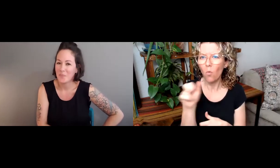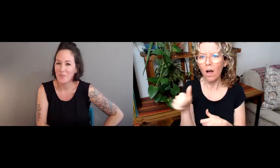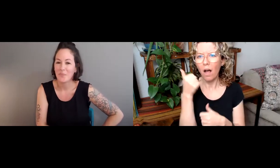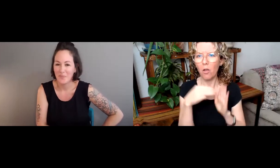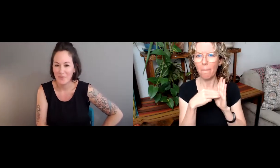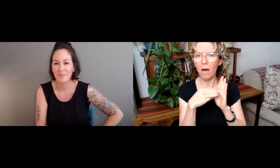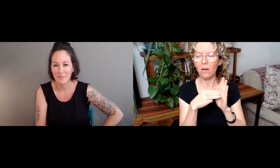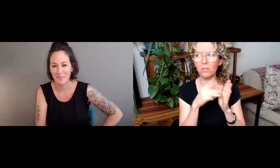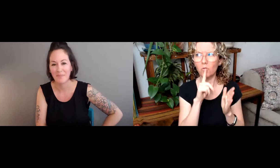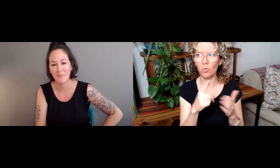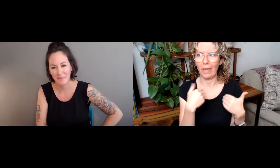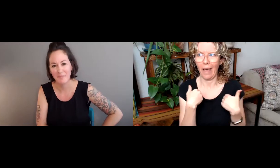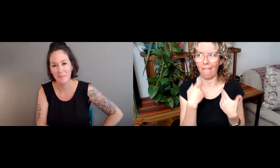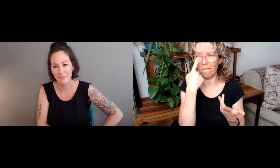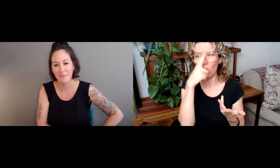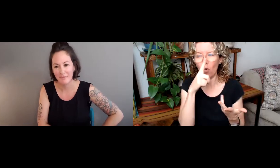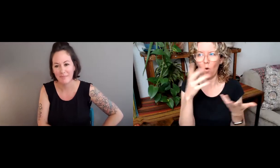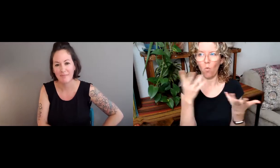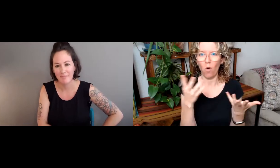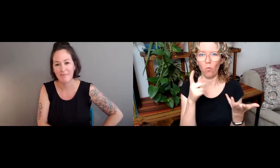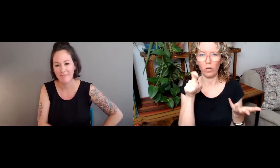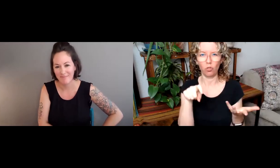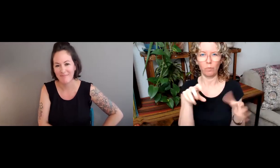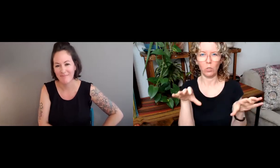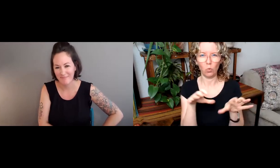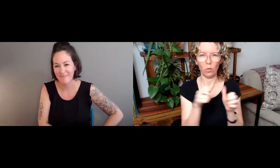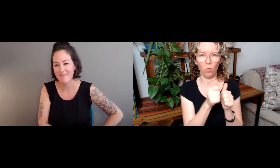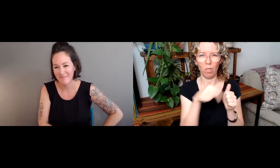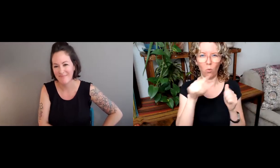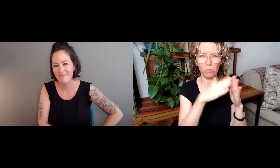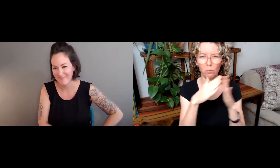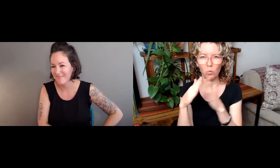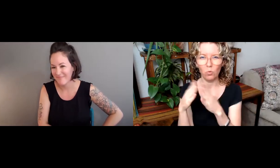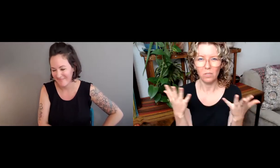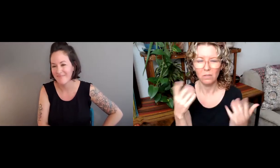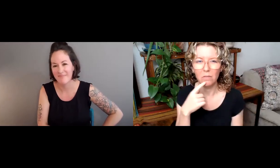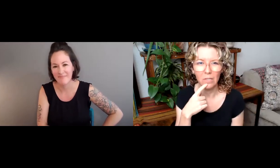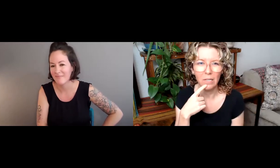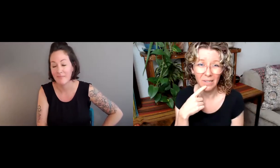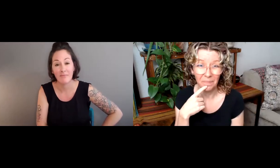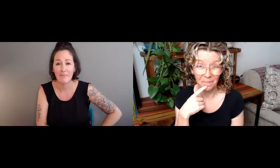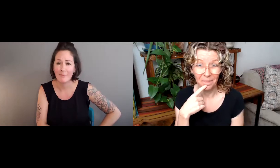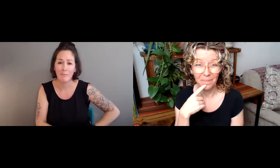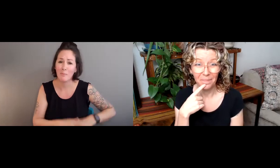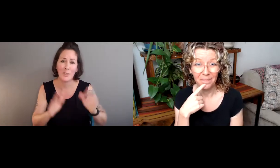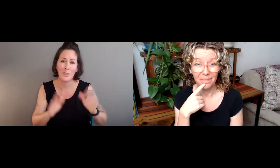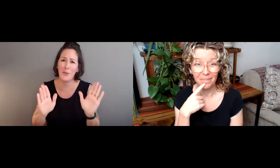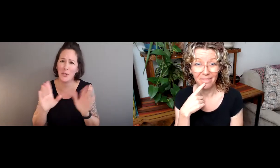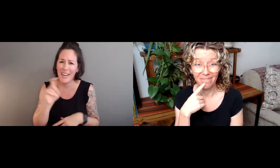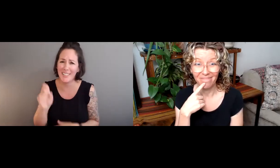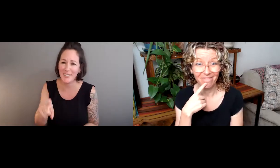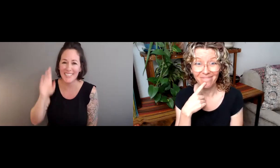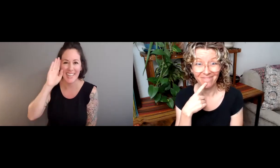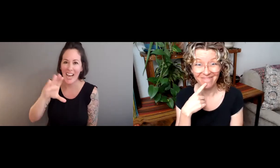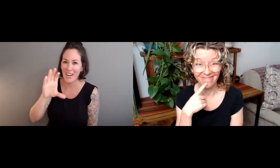practice? Or is there another model that we have in terms of what we should be doing when interacting with